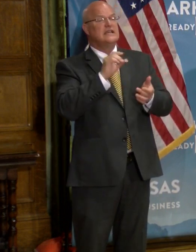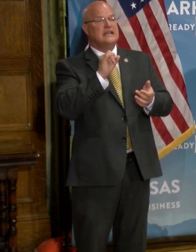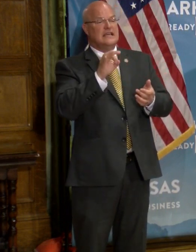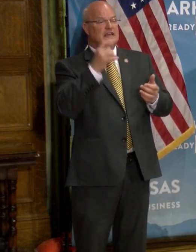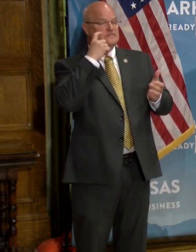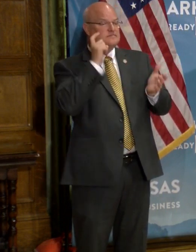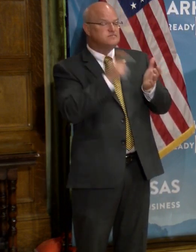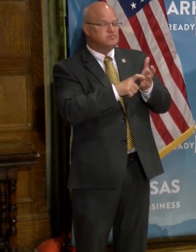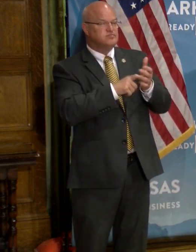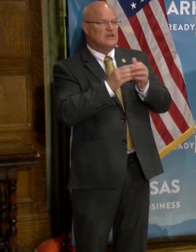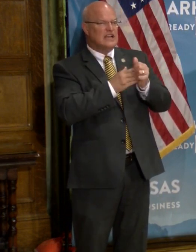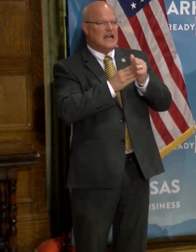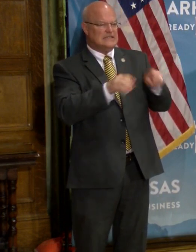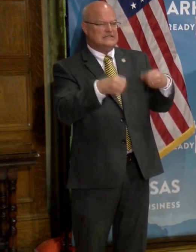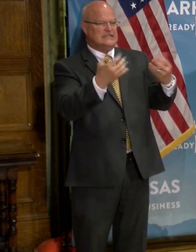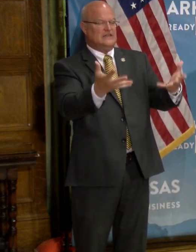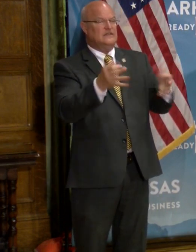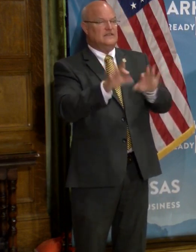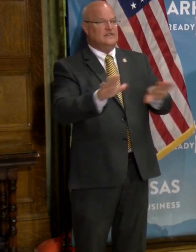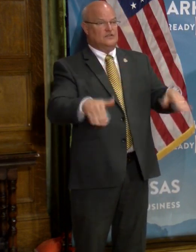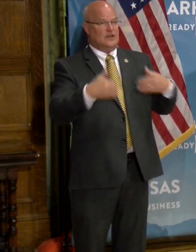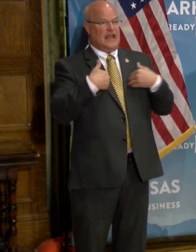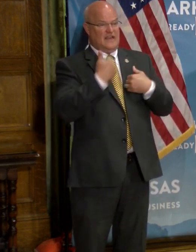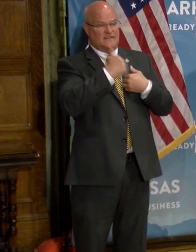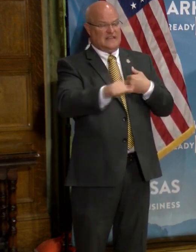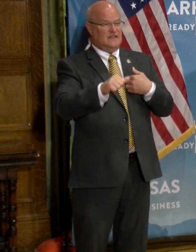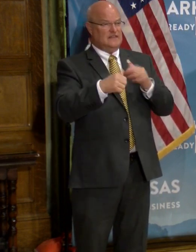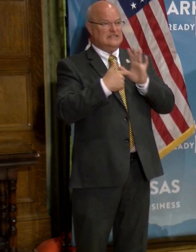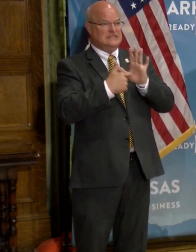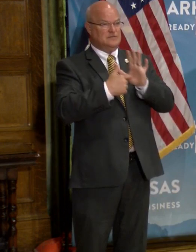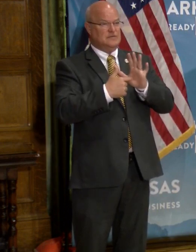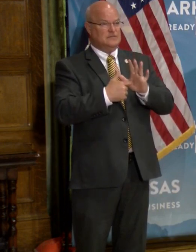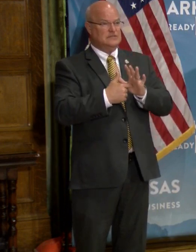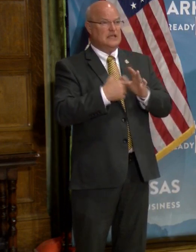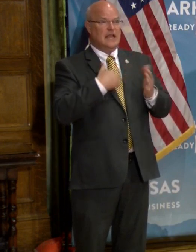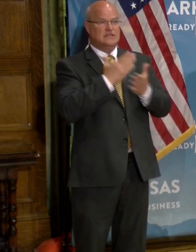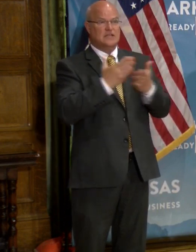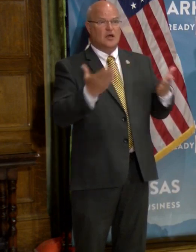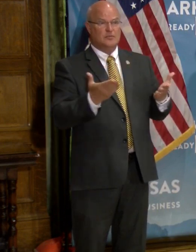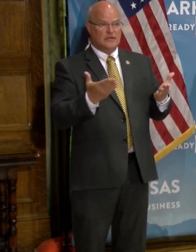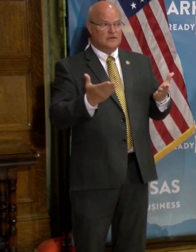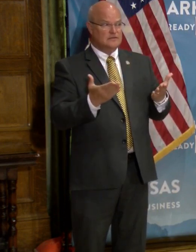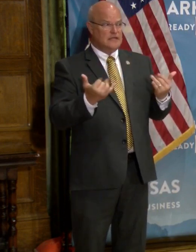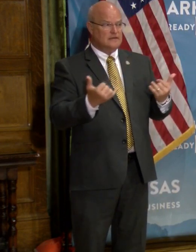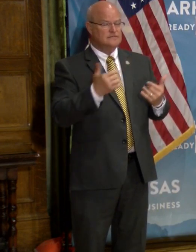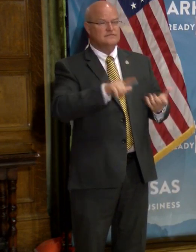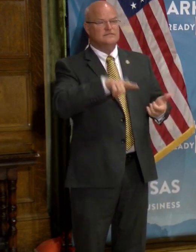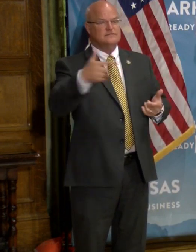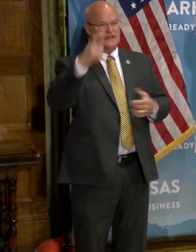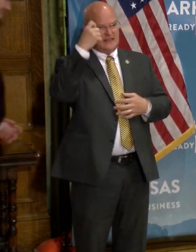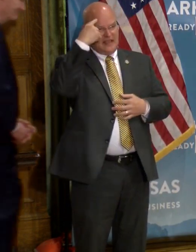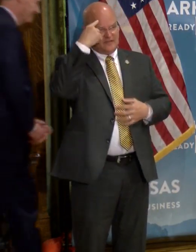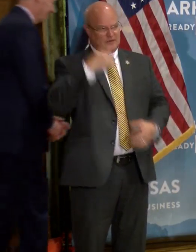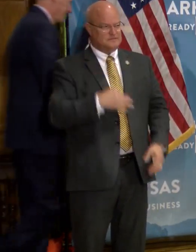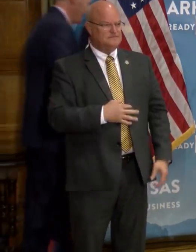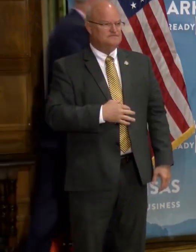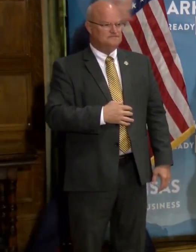so that guidance can be provided if their children have any of these symptoms. And I'll stop here and turn it over to the governor.